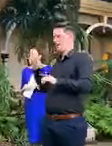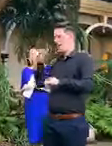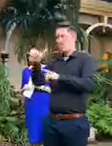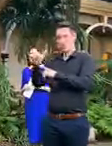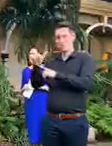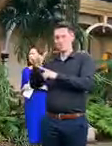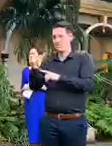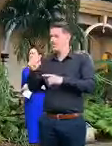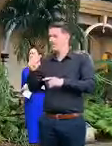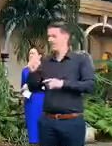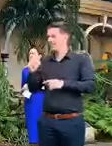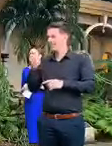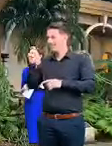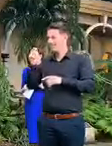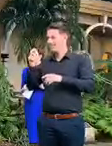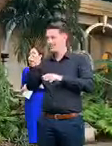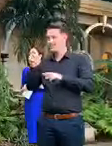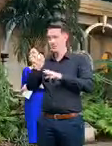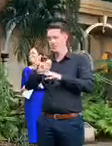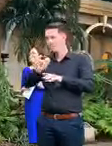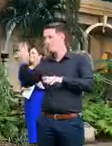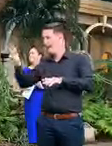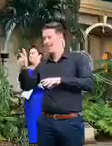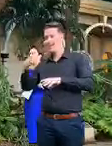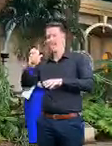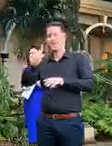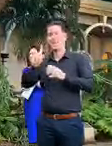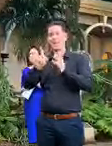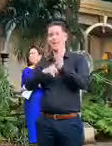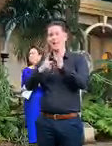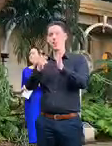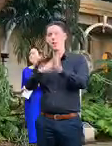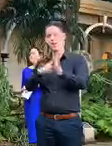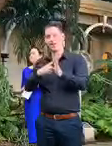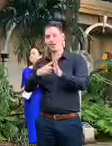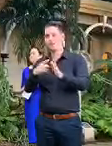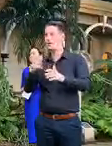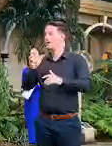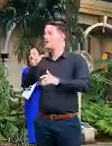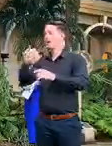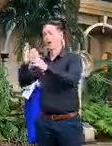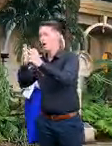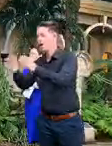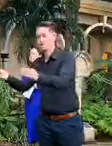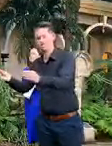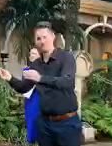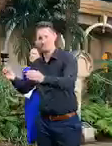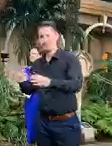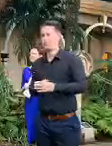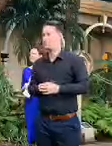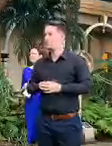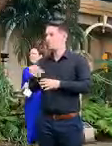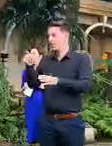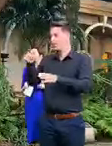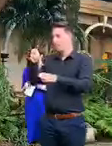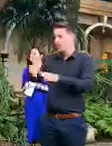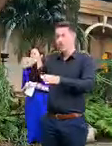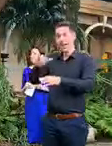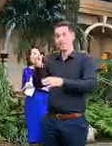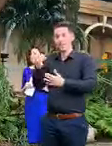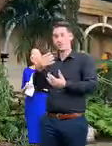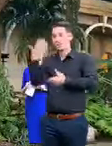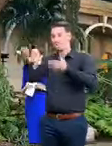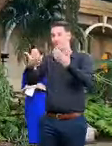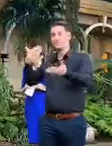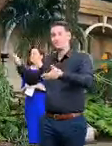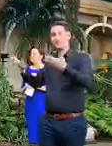yeah they didn't is it possible that they have exposed people at